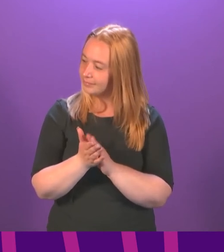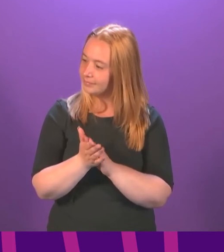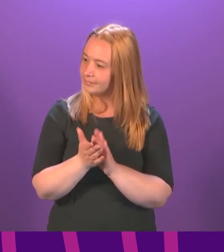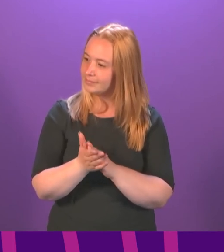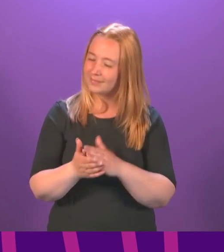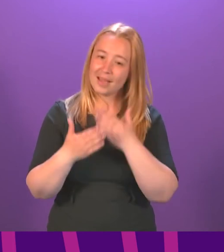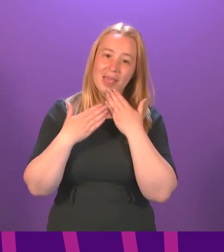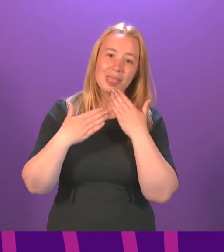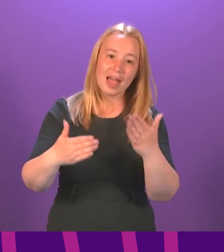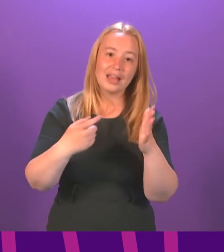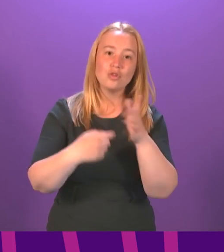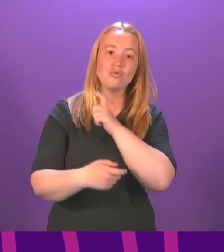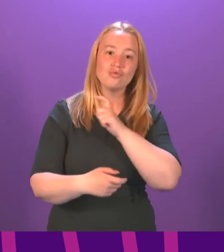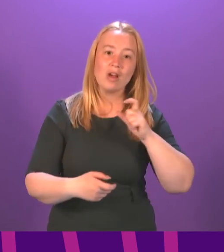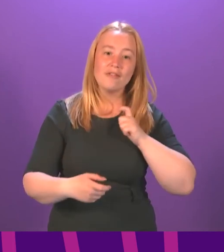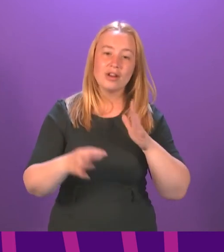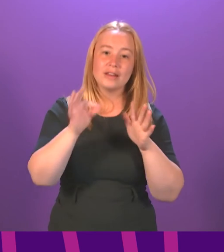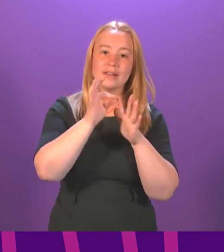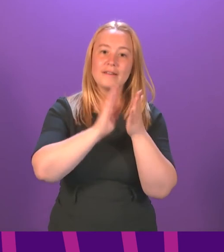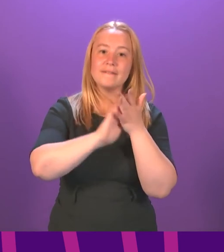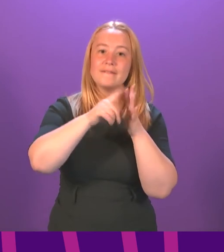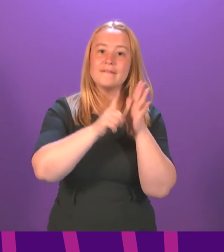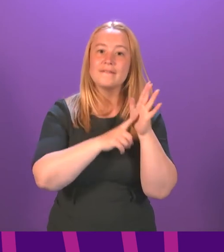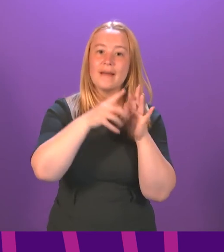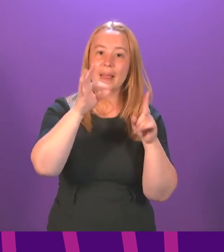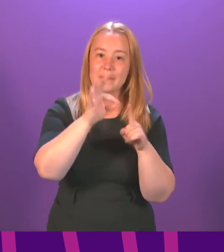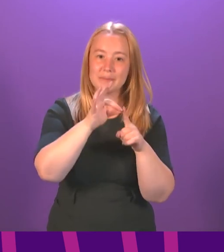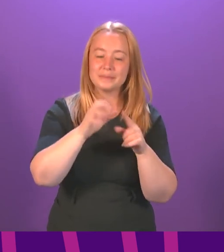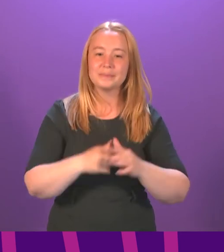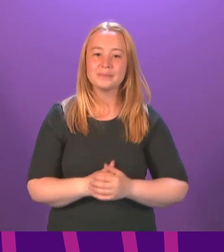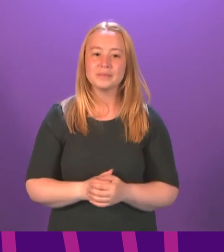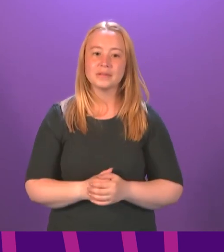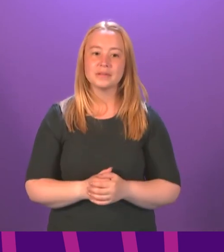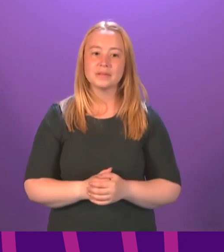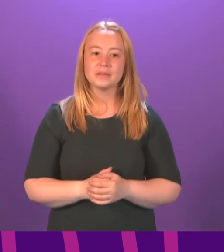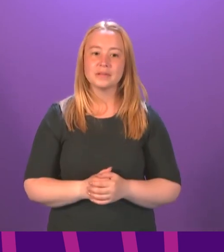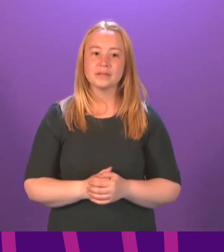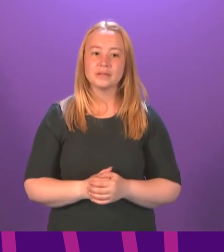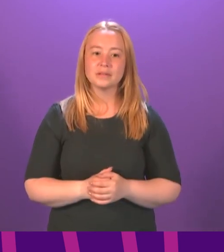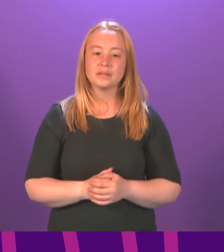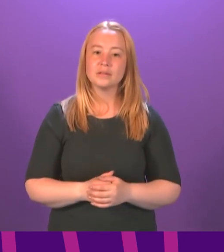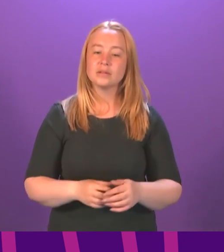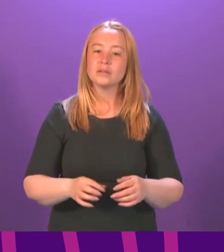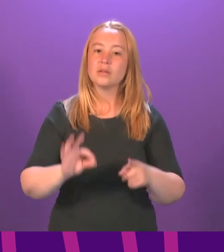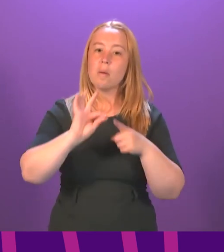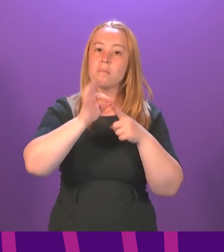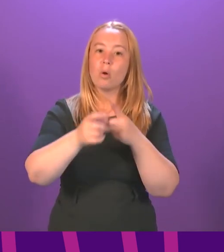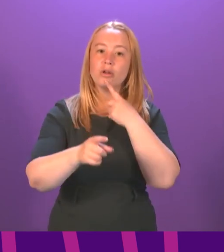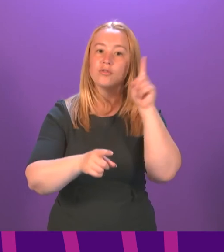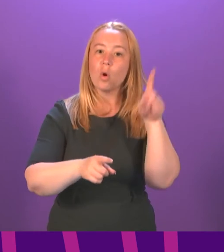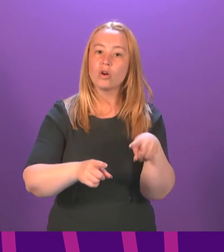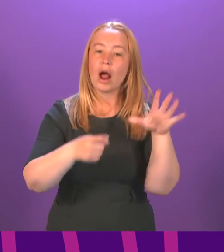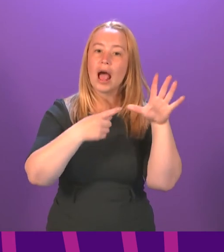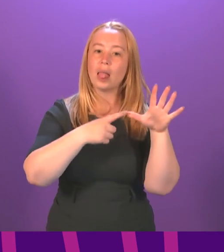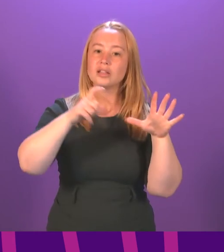Thank you, Reverend Philip. Now move on to the next item. Point of order, Alex Cole-Hamilton.